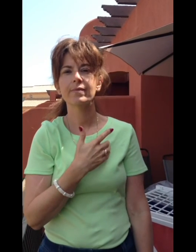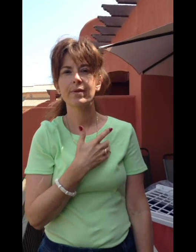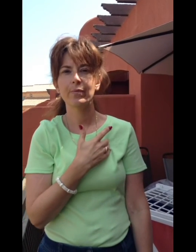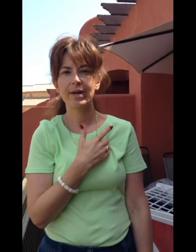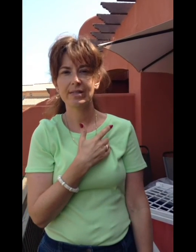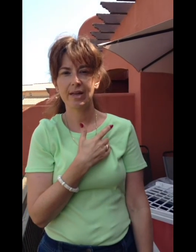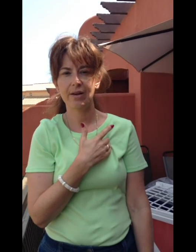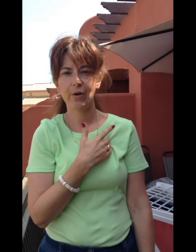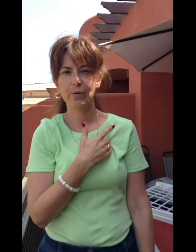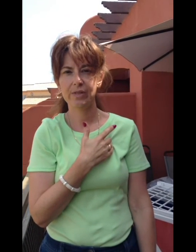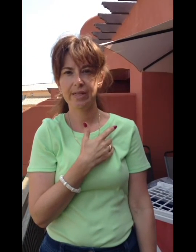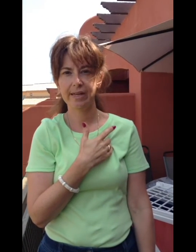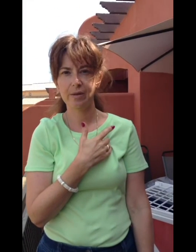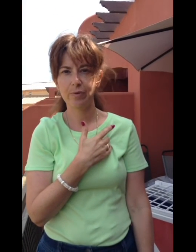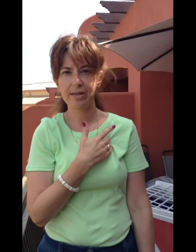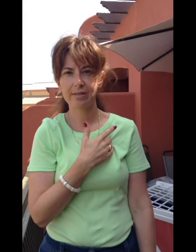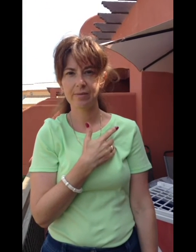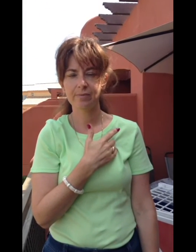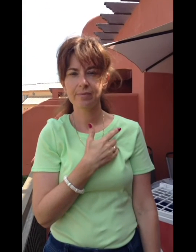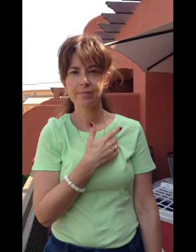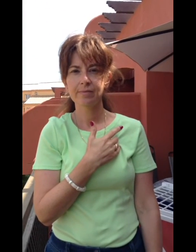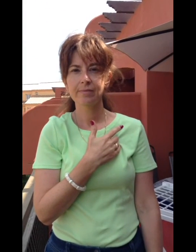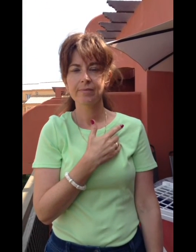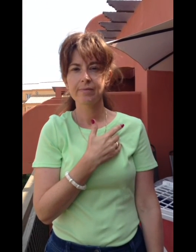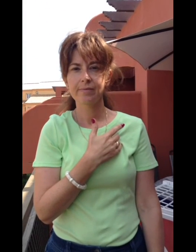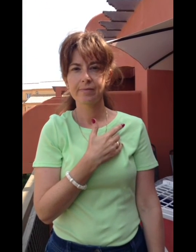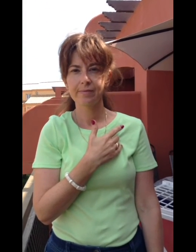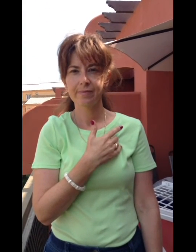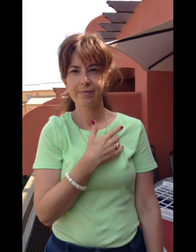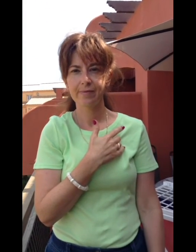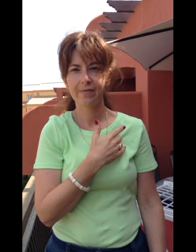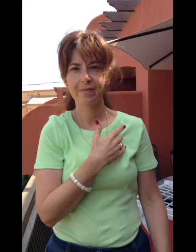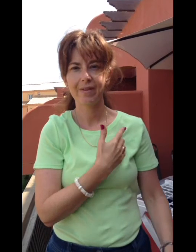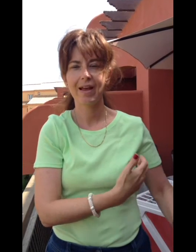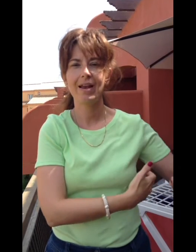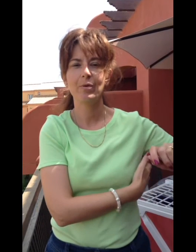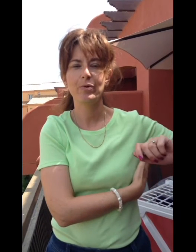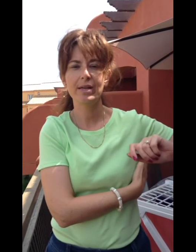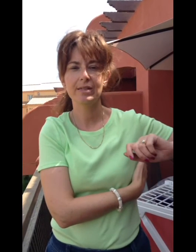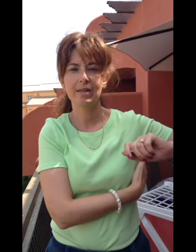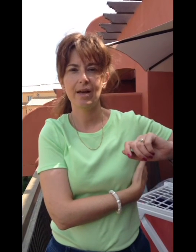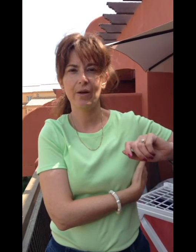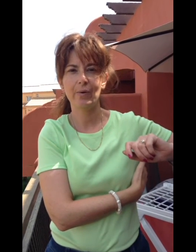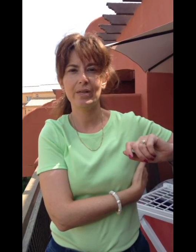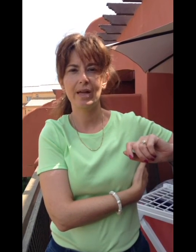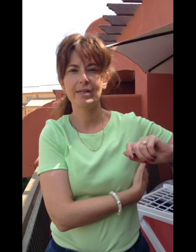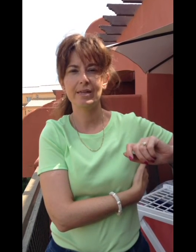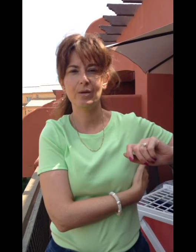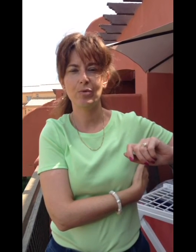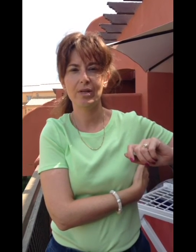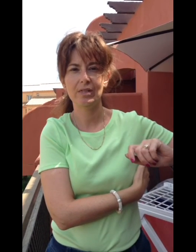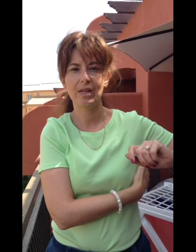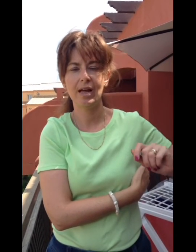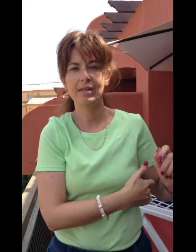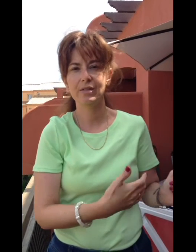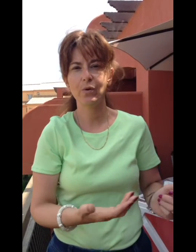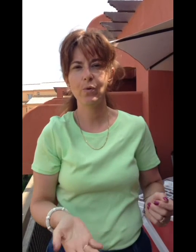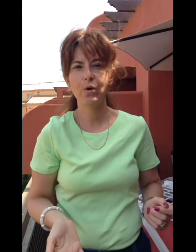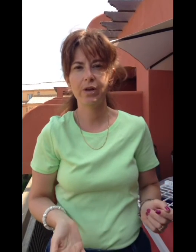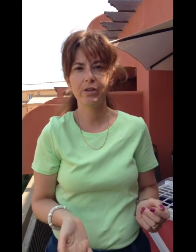Press and hold and take a deep breath. Press and a deep breath. And then press and hold and take a deep breath. And this is all you need